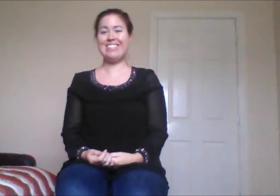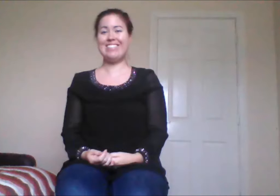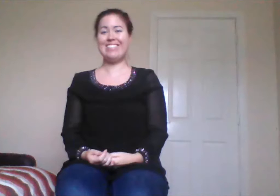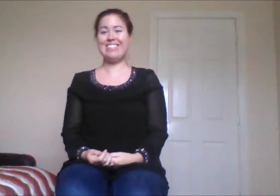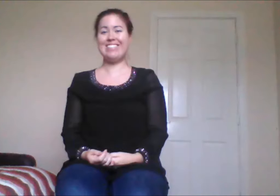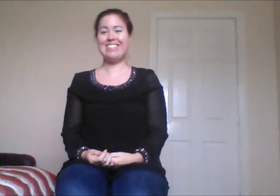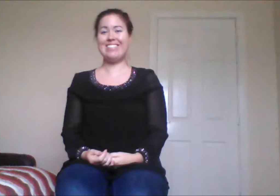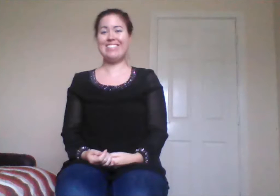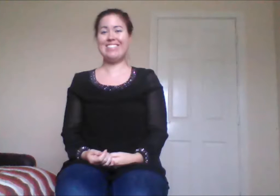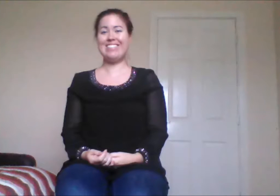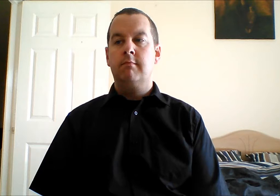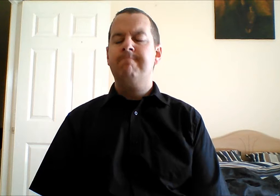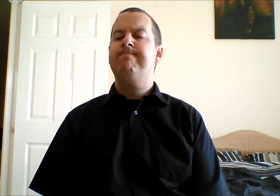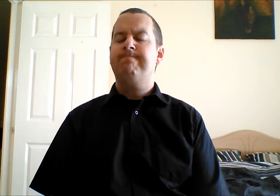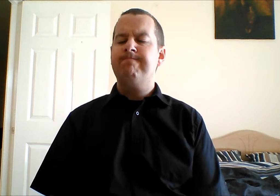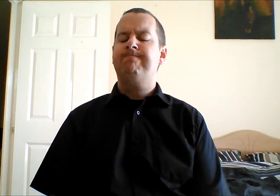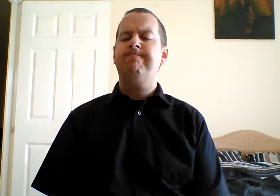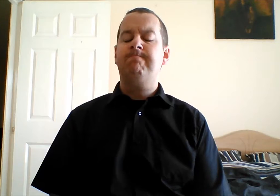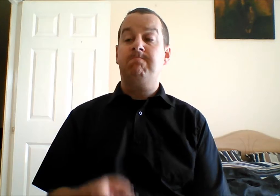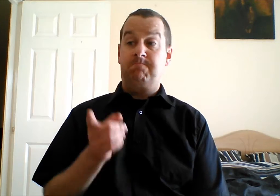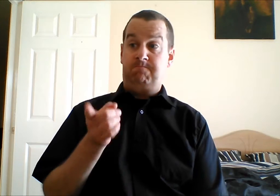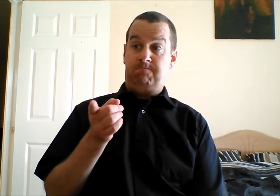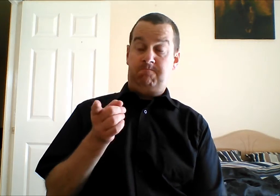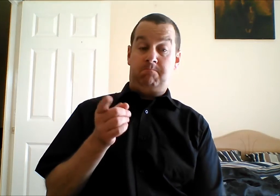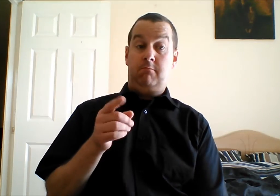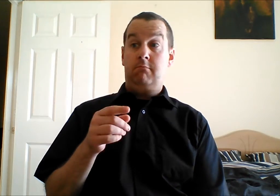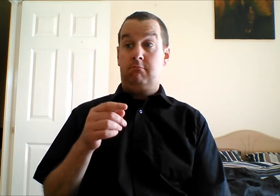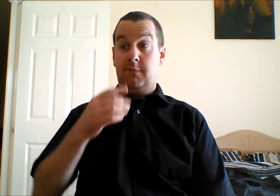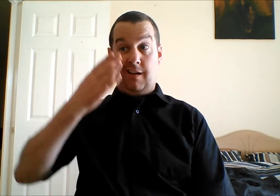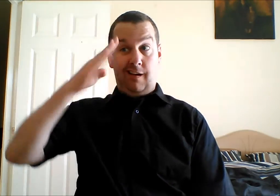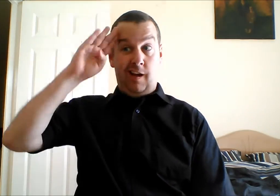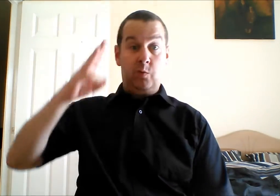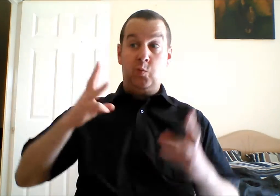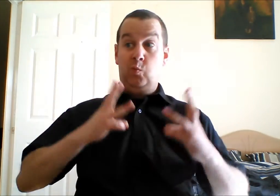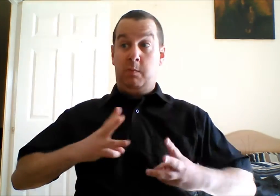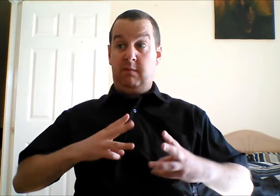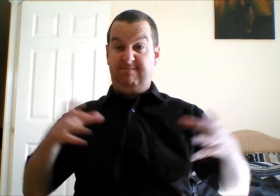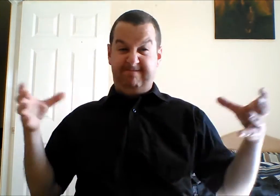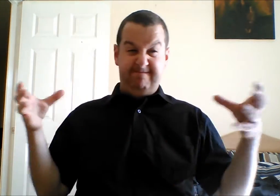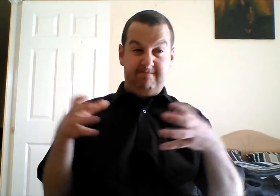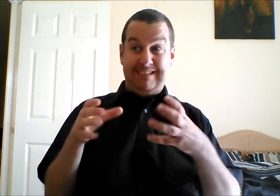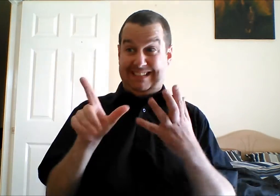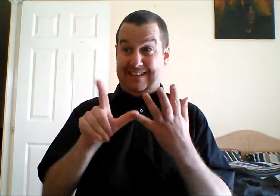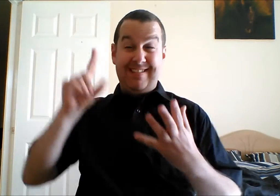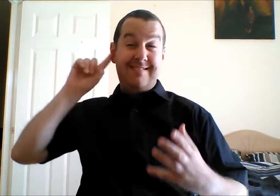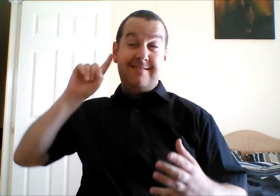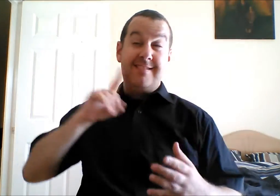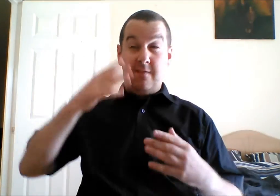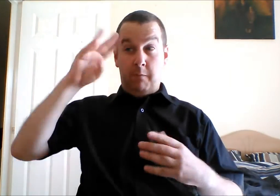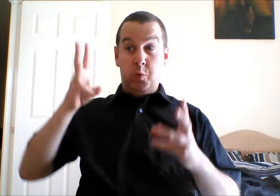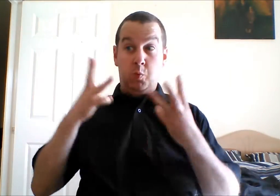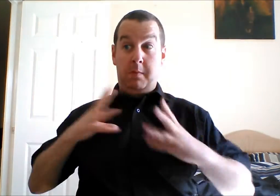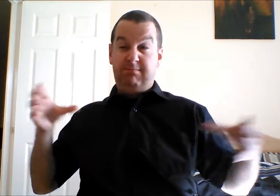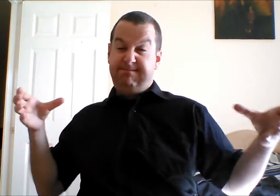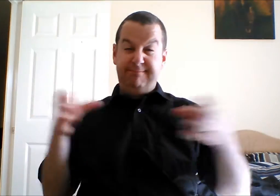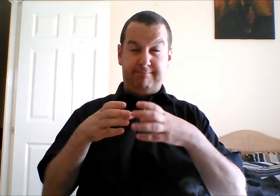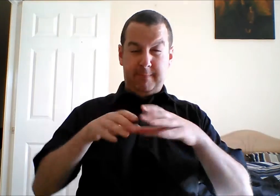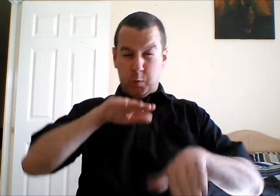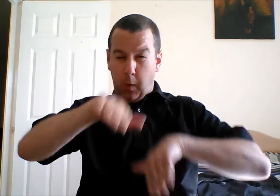we actually got there as well. Was the first time that Irish women, seven Deaf Irish women, swam the English Channel, a